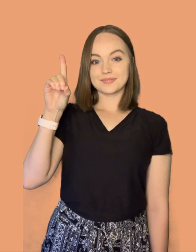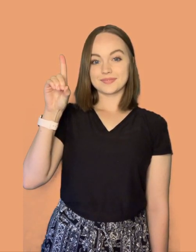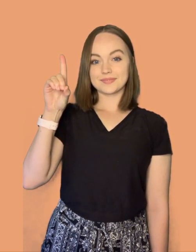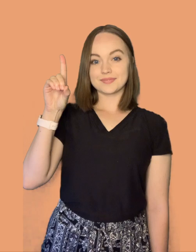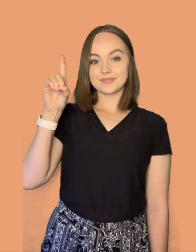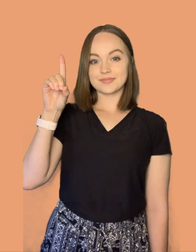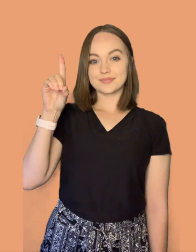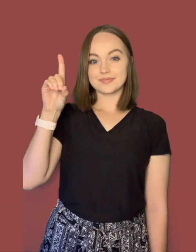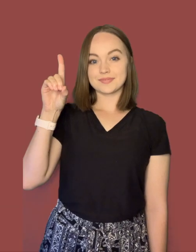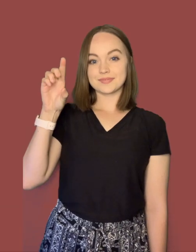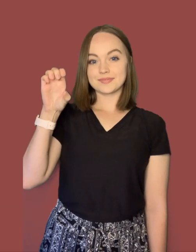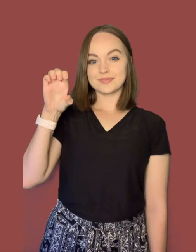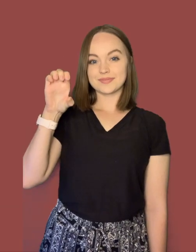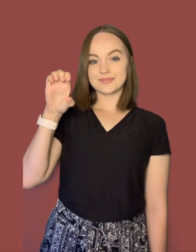E E